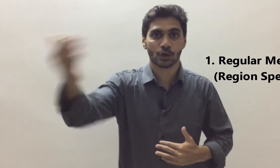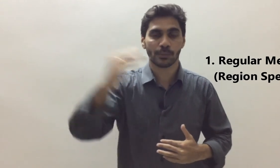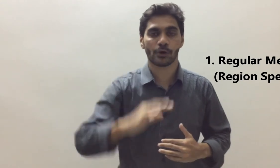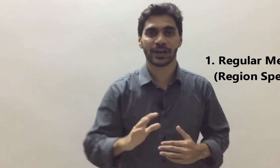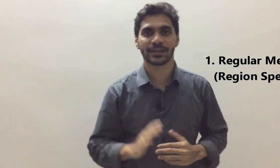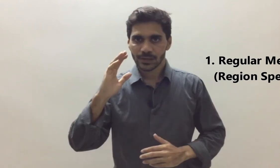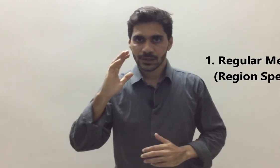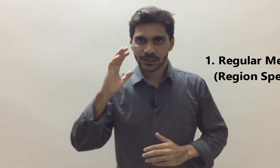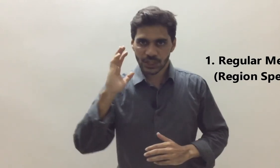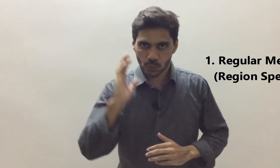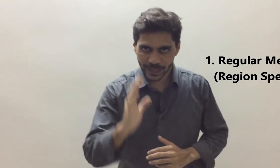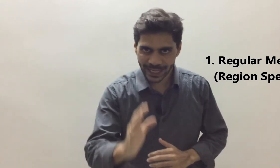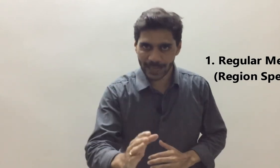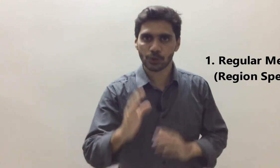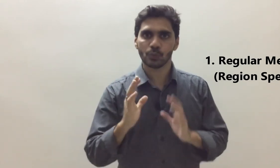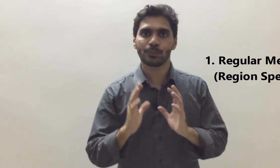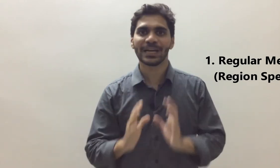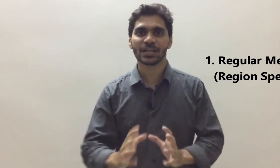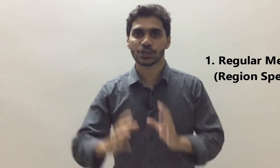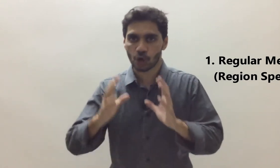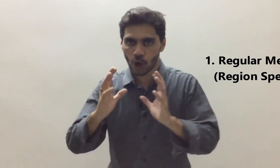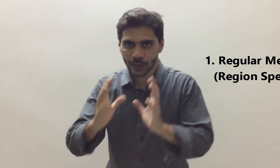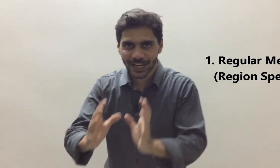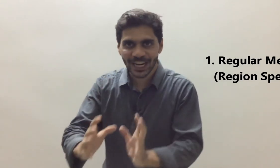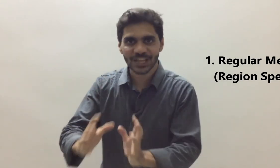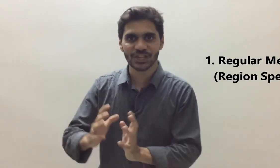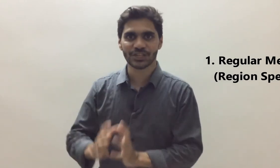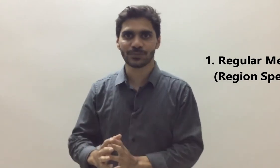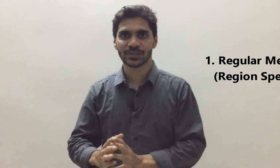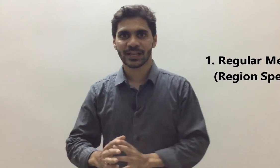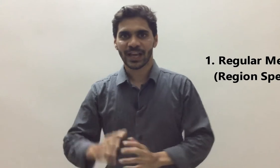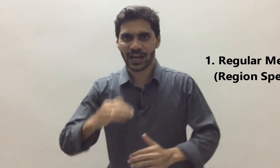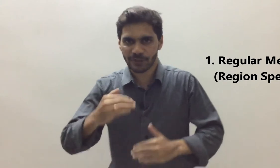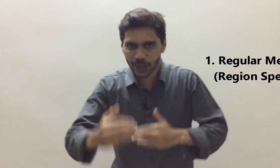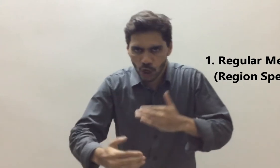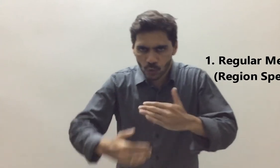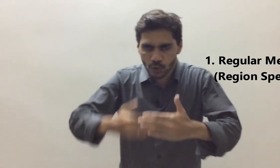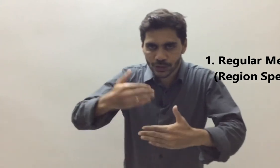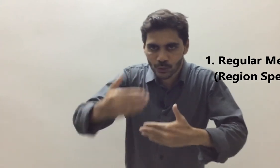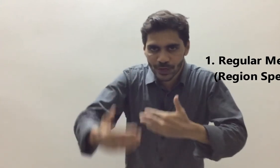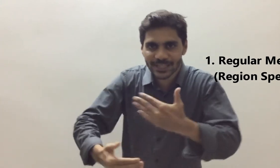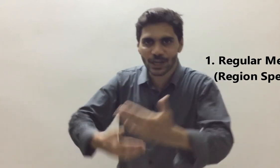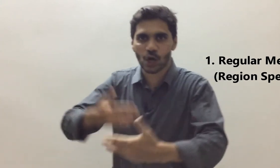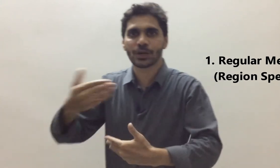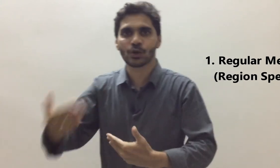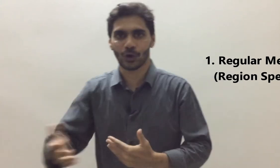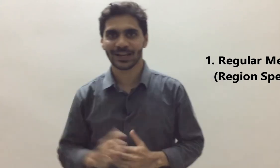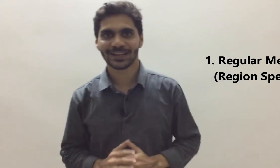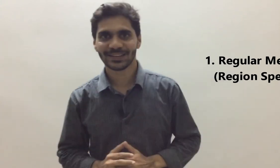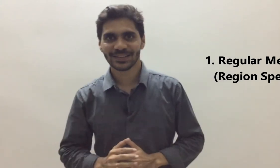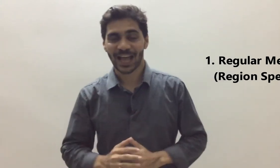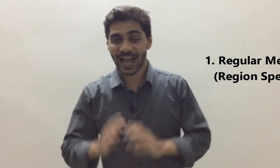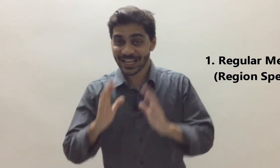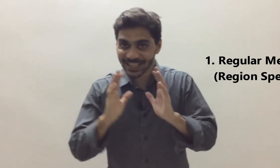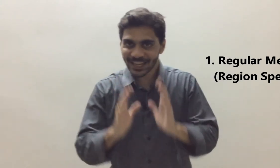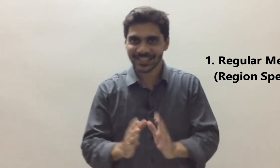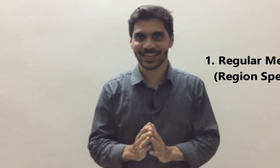about it. This would help to build stronger relationships and we can all work towards a common goal. As a result,